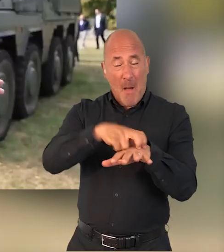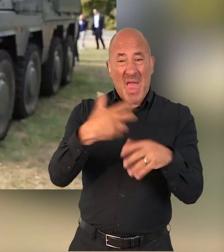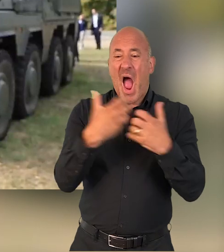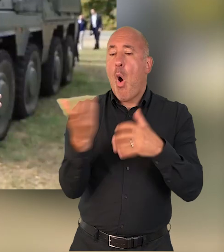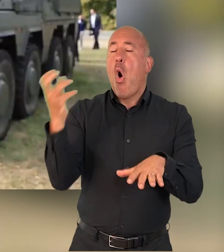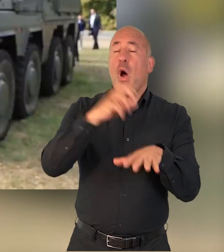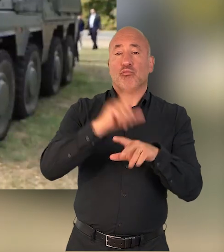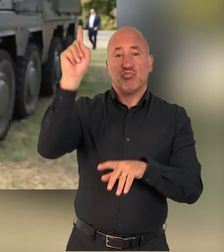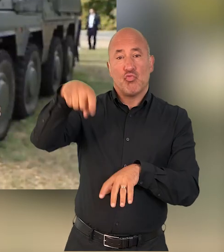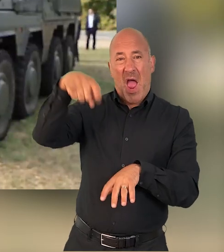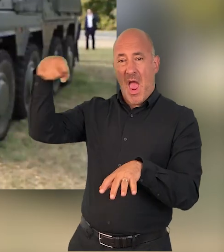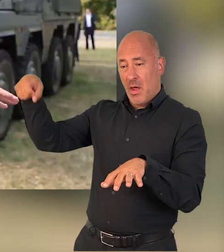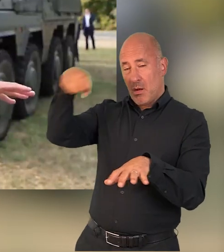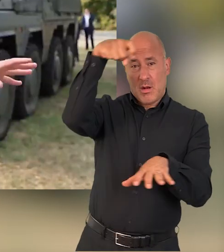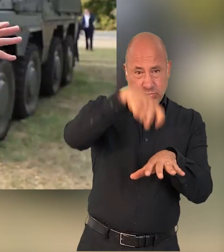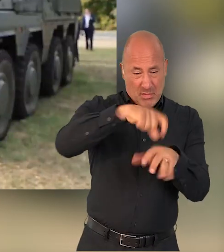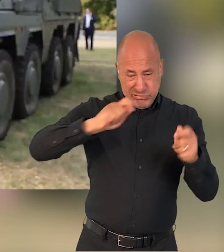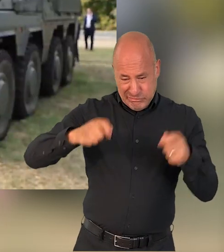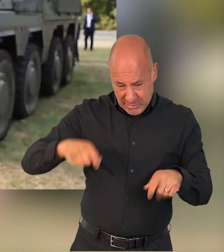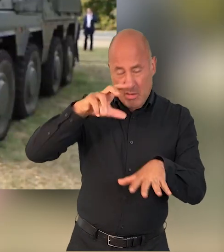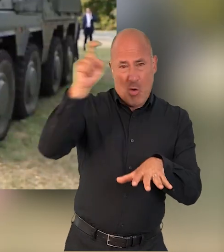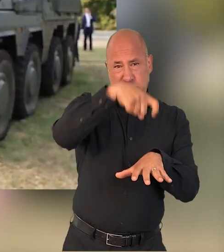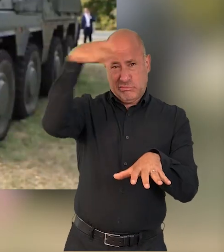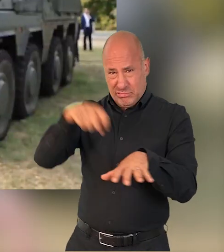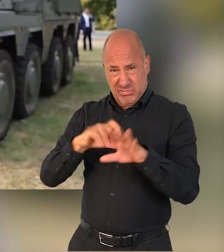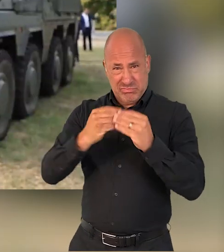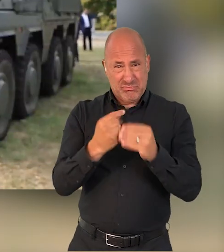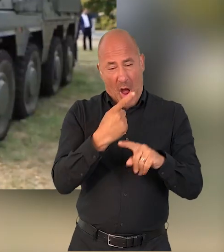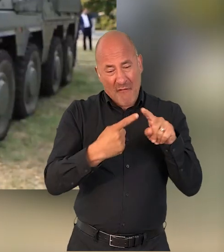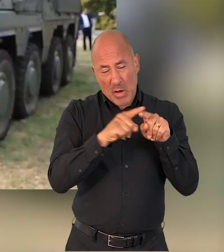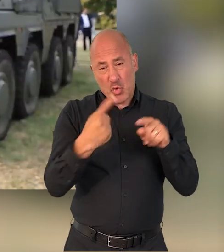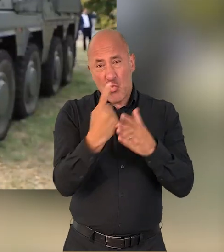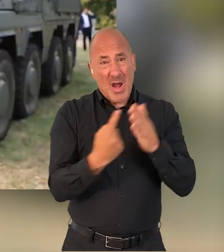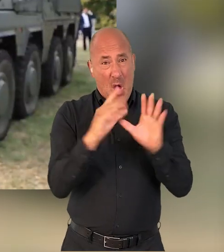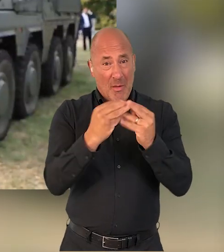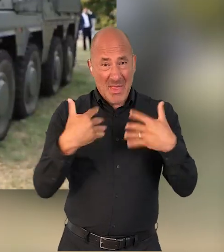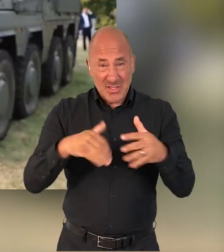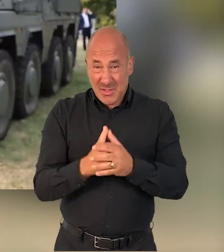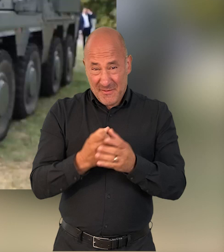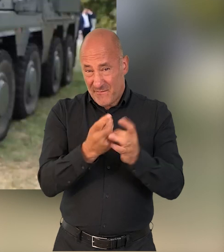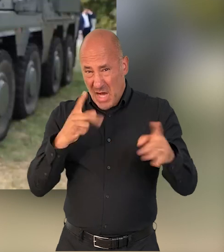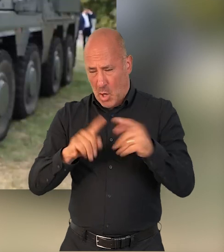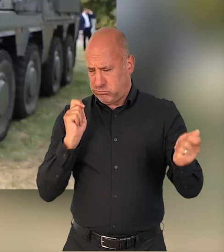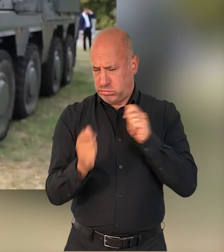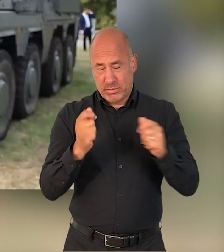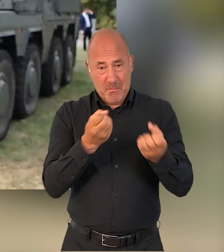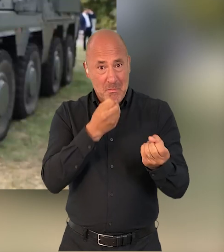specific to what you want, you can just crane it on. And they reckon about half an hour to an hour. So the speed and the